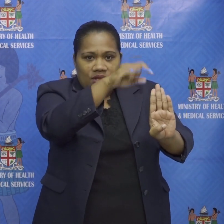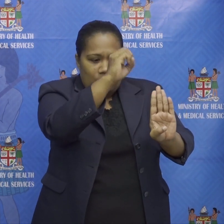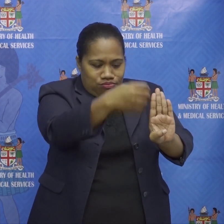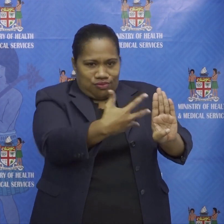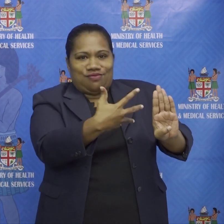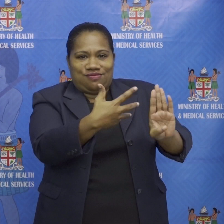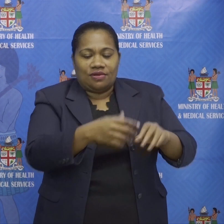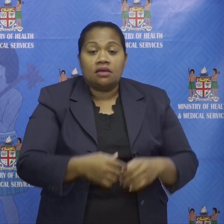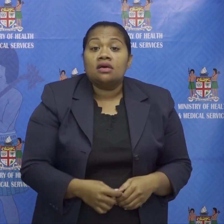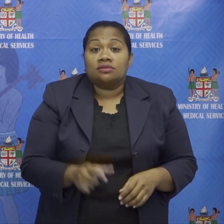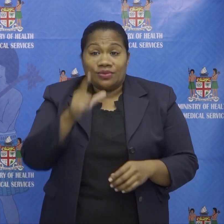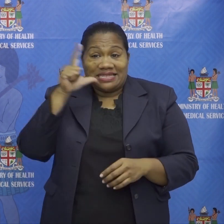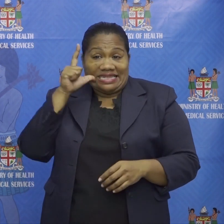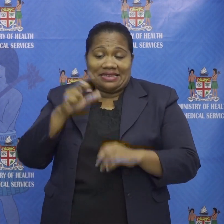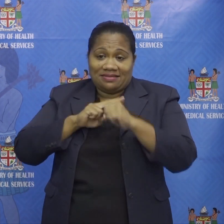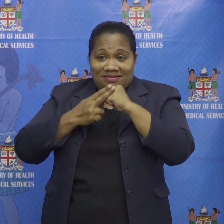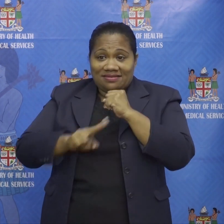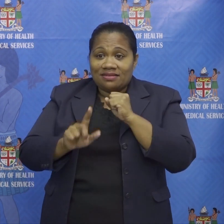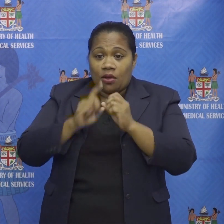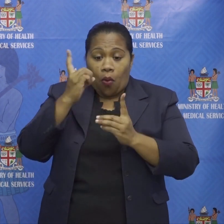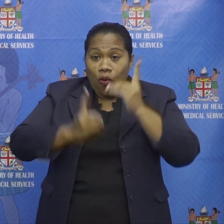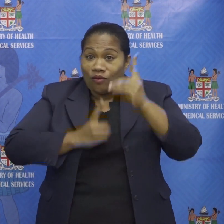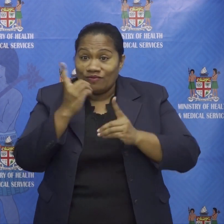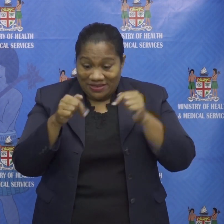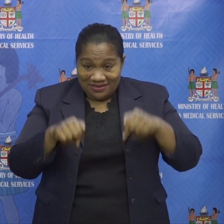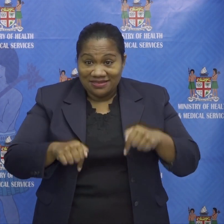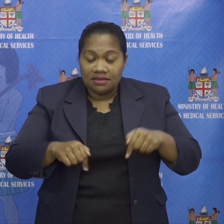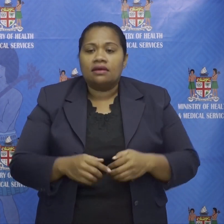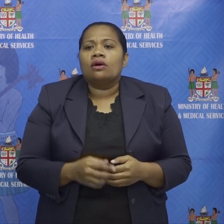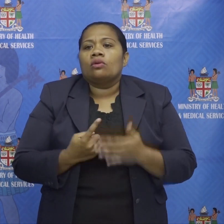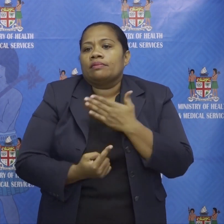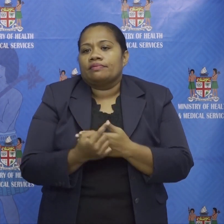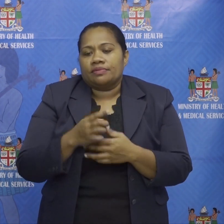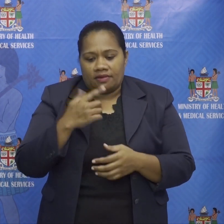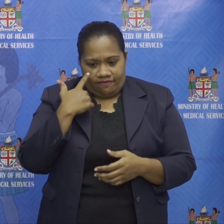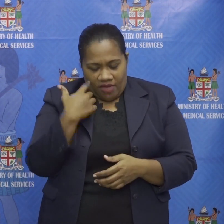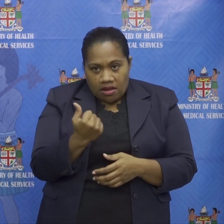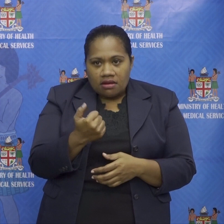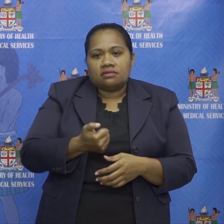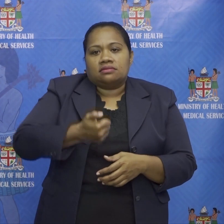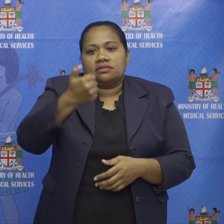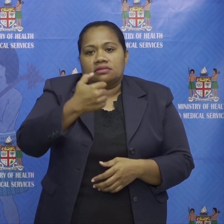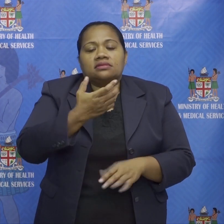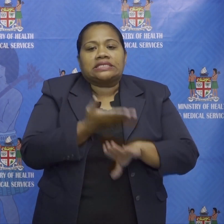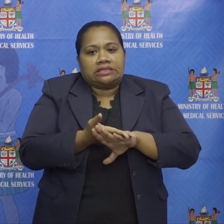since yesterday's news conference we've detected six more new cases of COVID-19 in Fiji